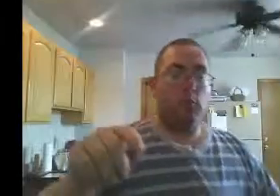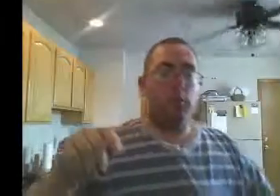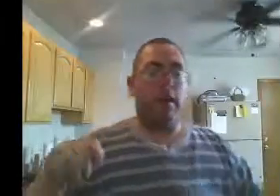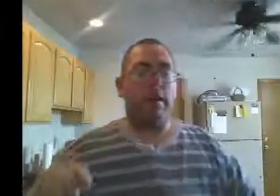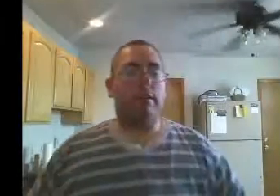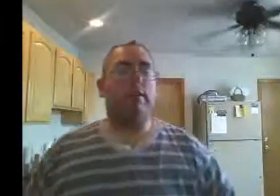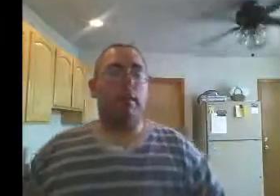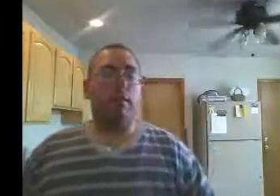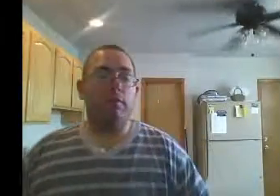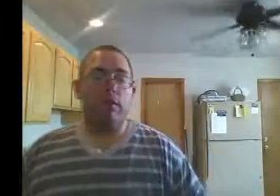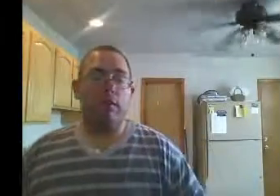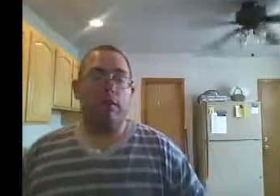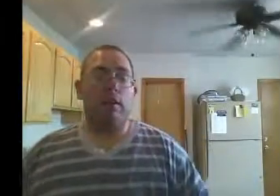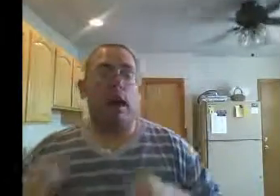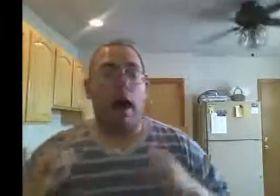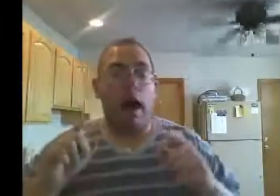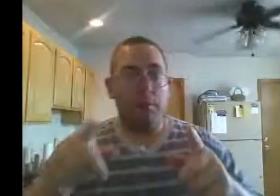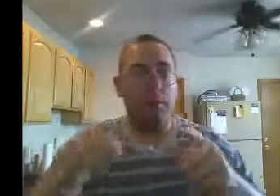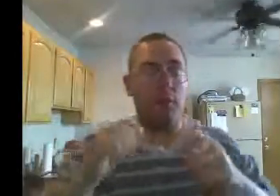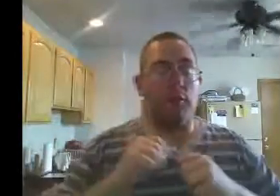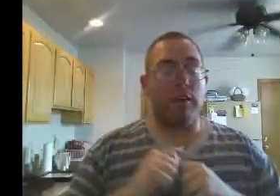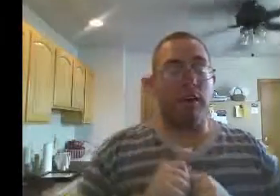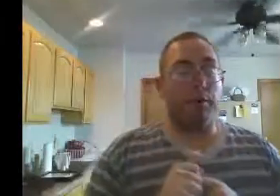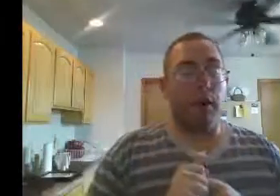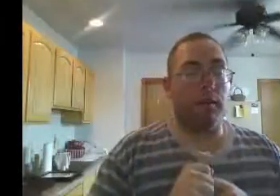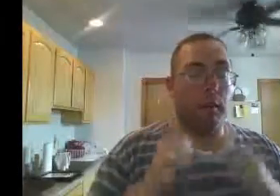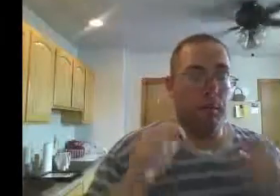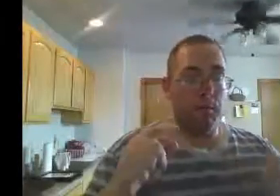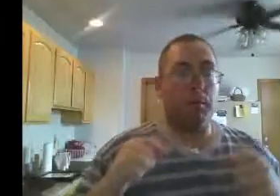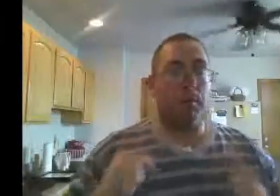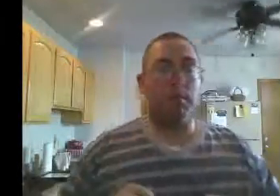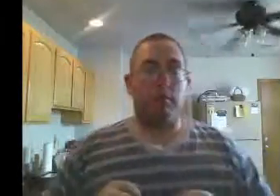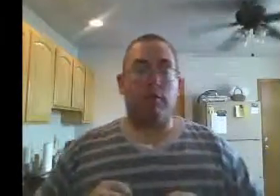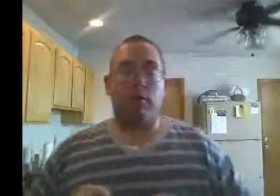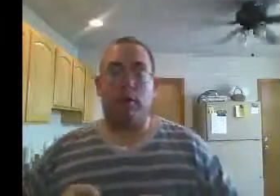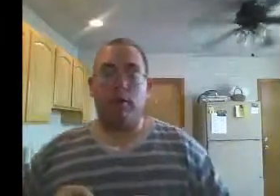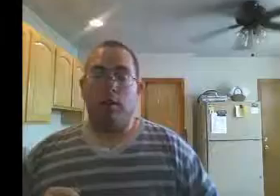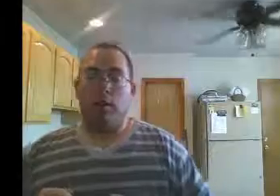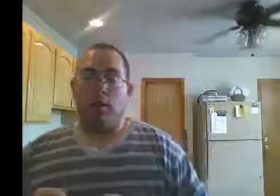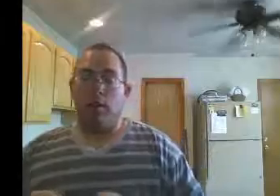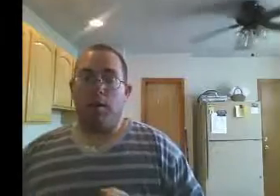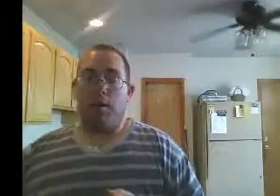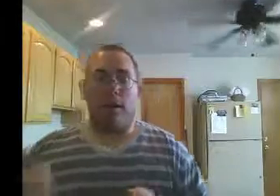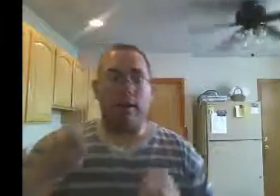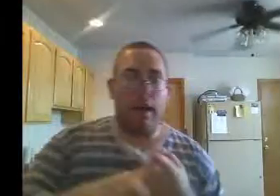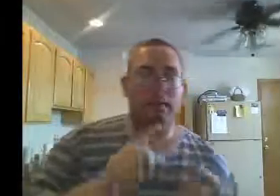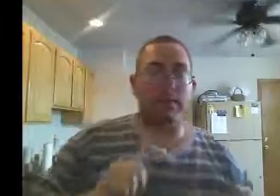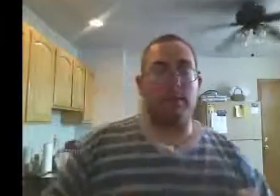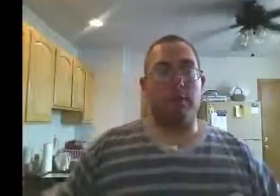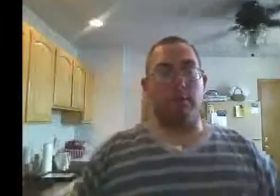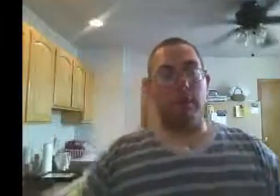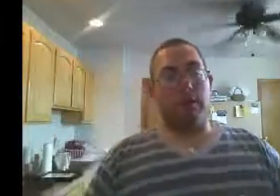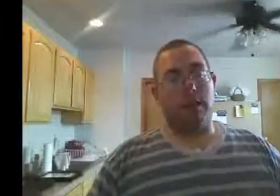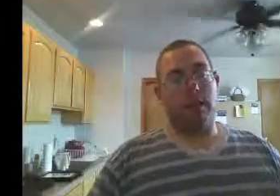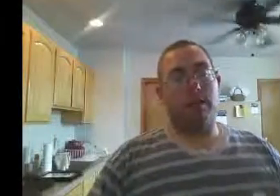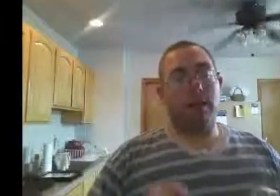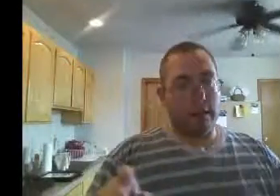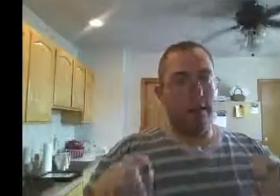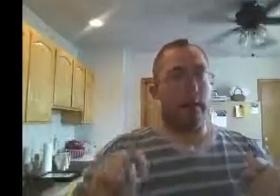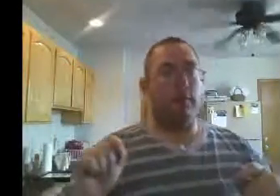more about yourself, I was worrying about keeping people in the group. People like Kevin Smith wanted to leave, And that's why I